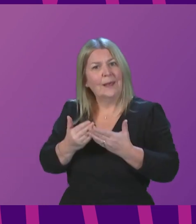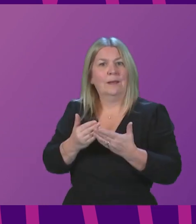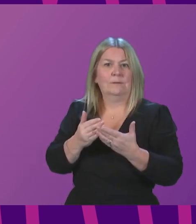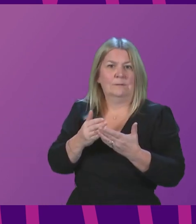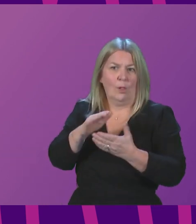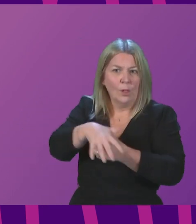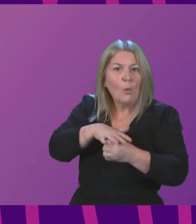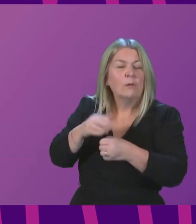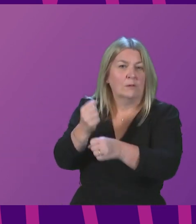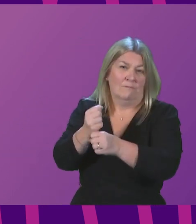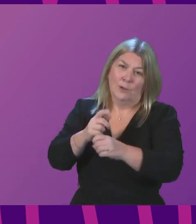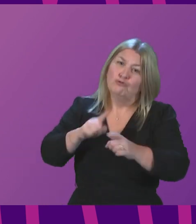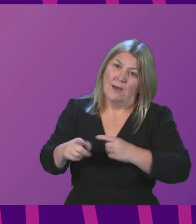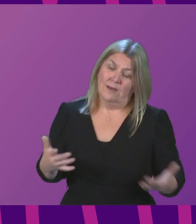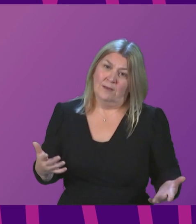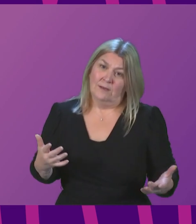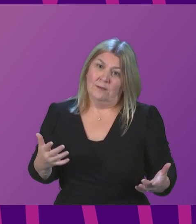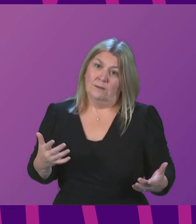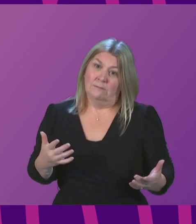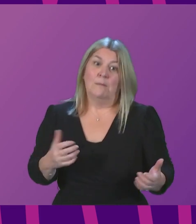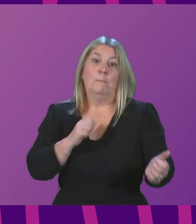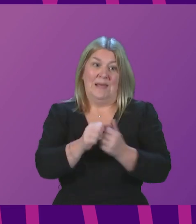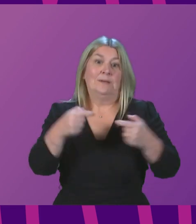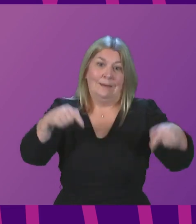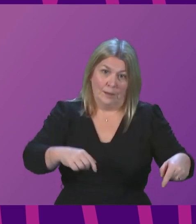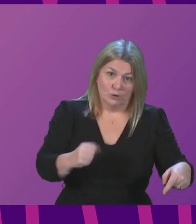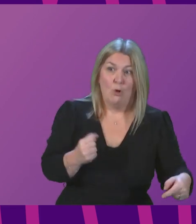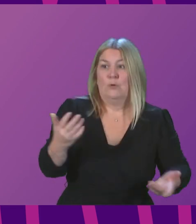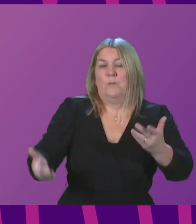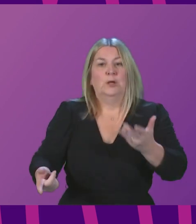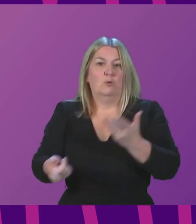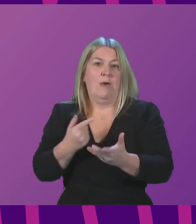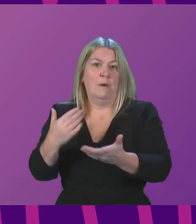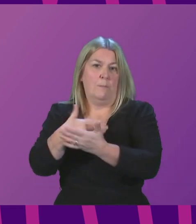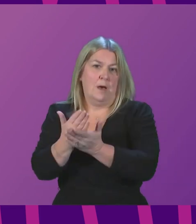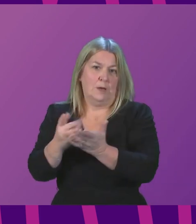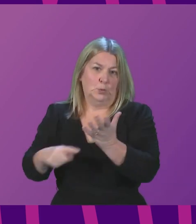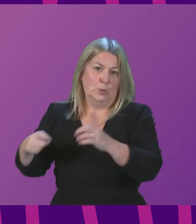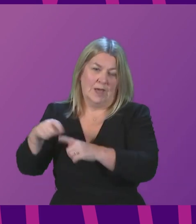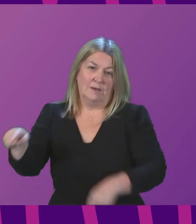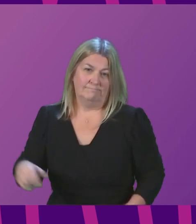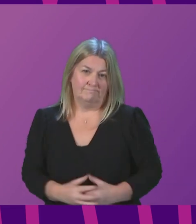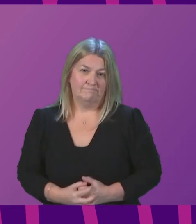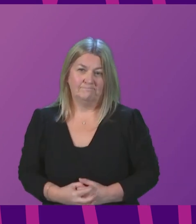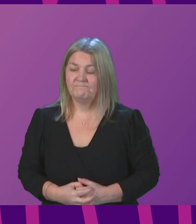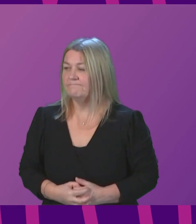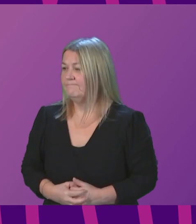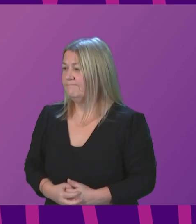more than is the case elsewhere in the UK, and we will continue to make these choices with public services very much at our heart.